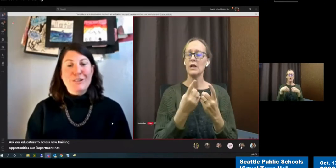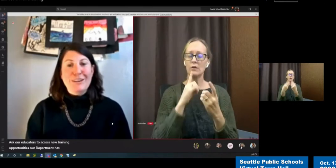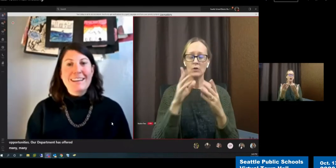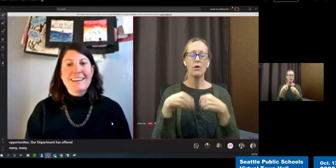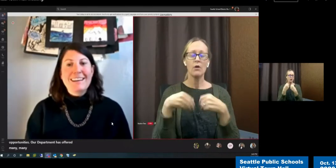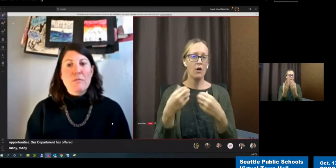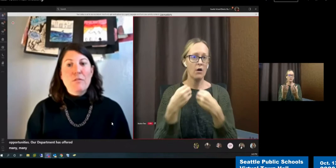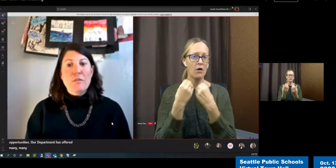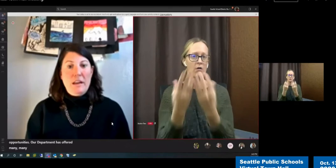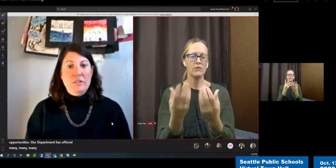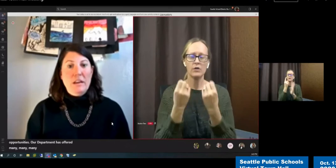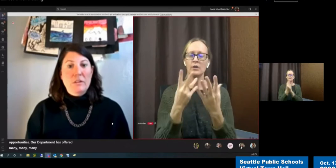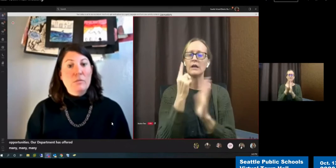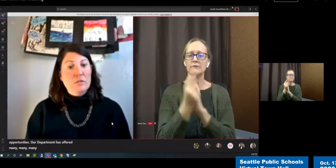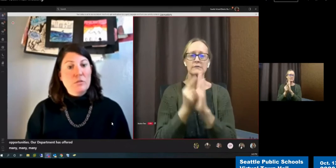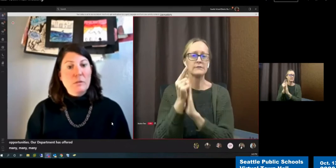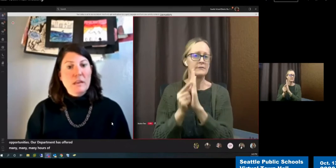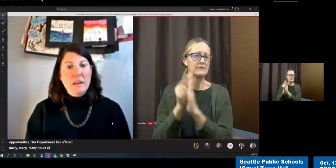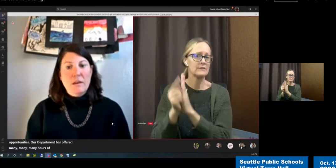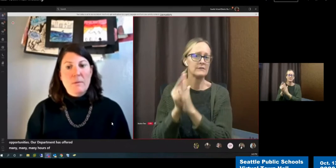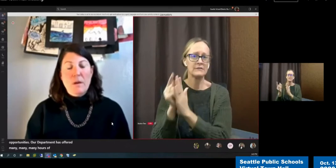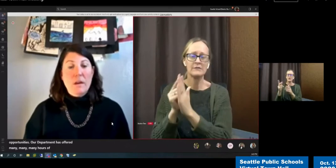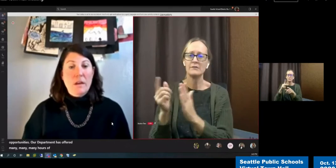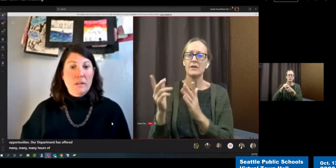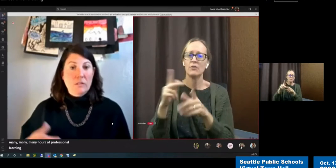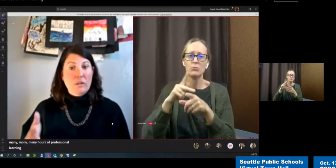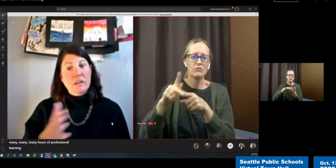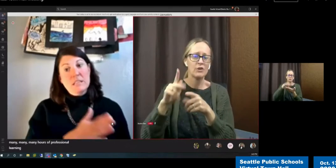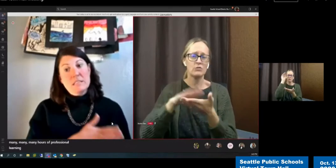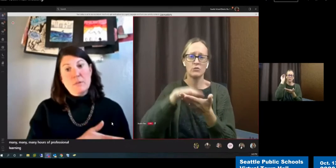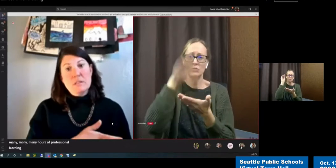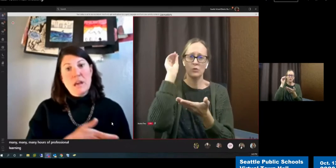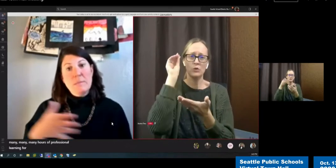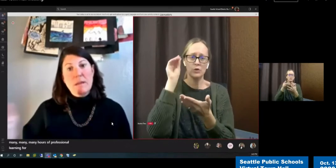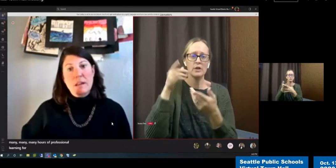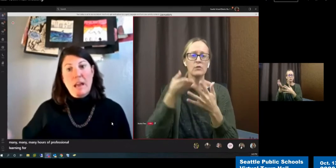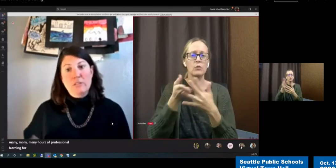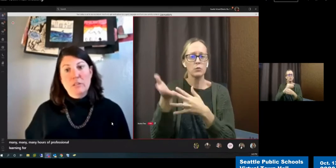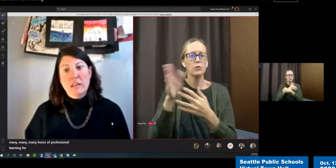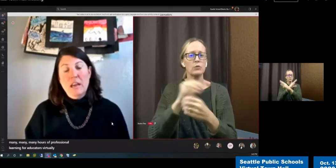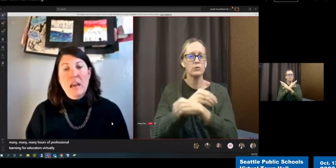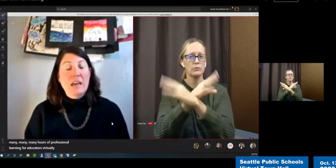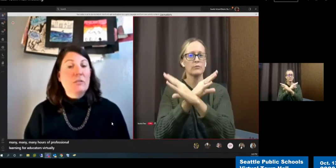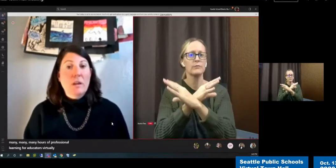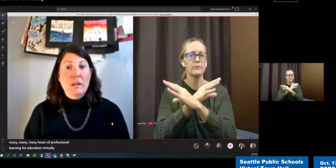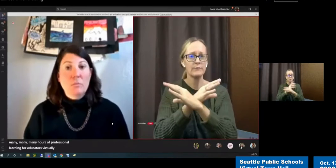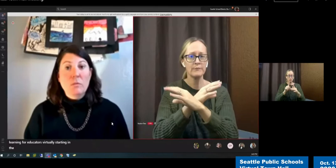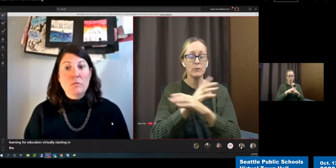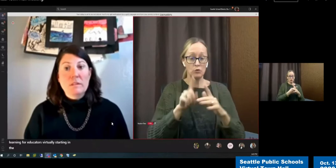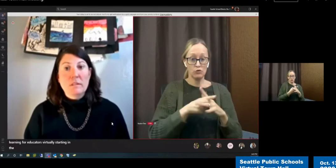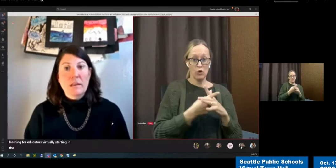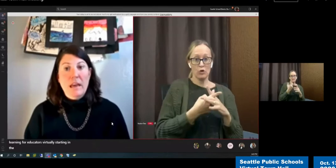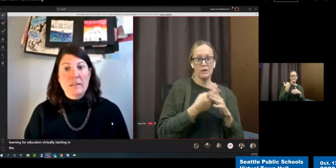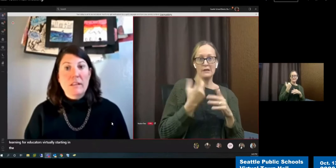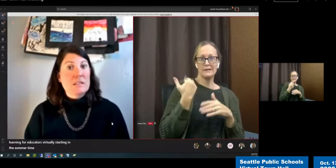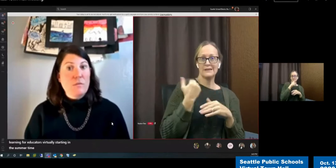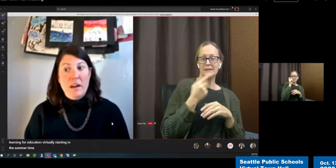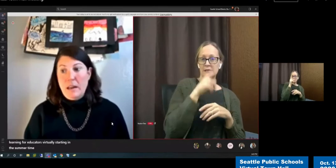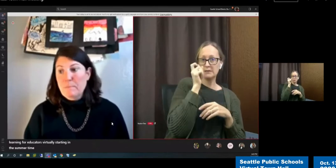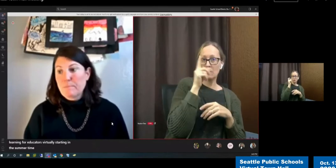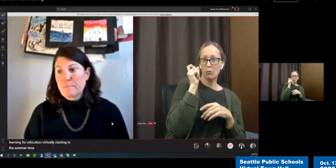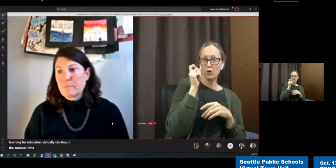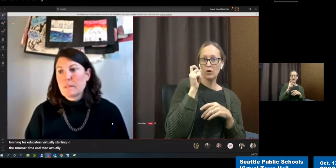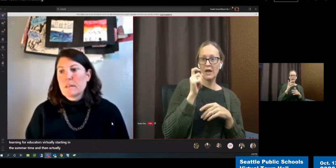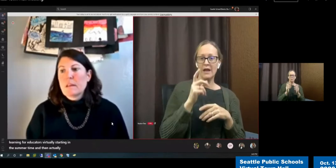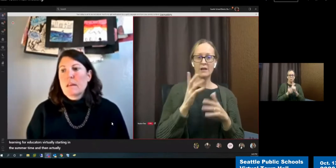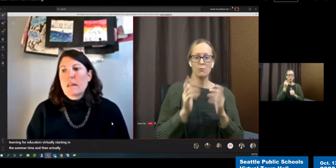learning for educators virtually starting in the summertime and then actually as most recently as last Friday.